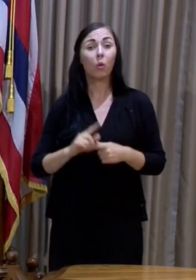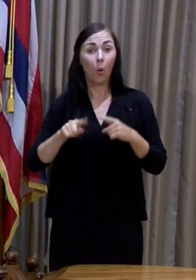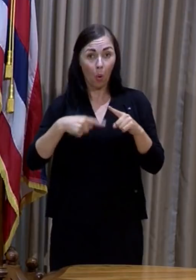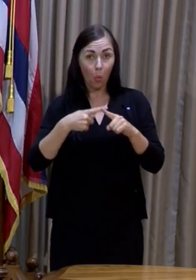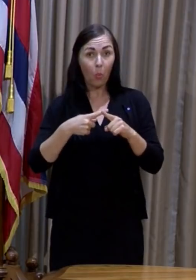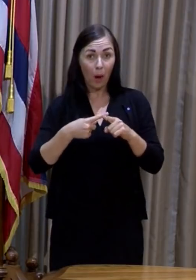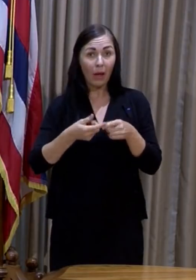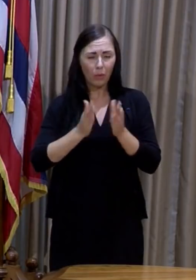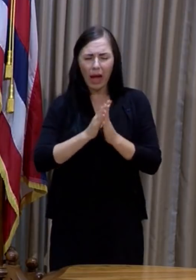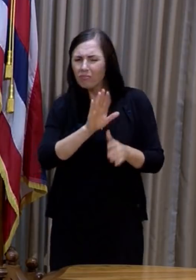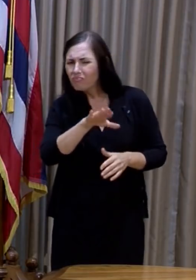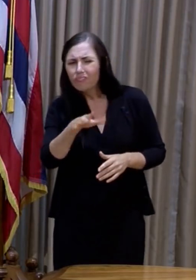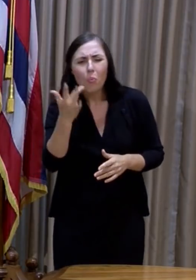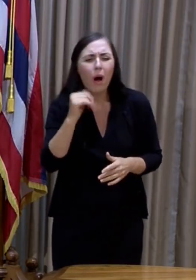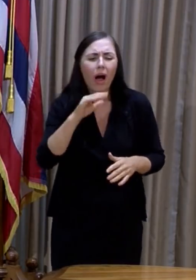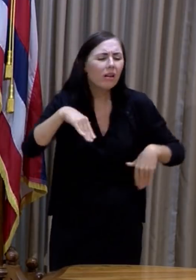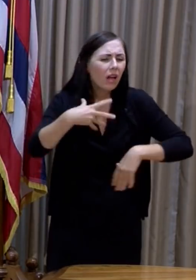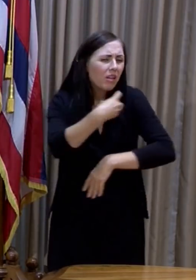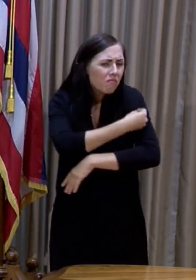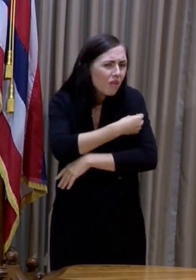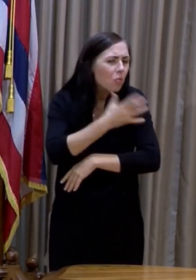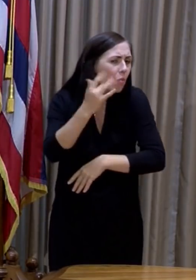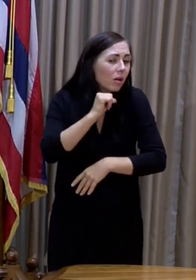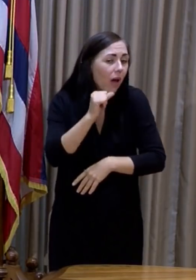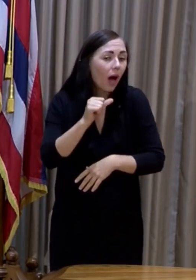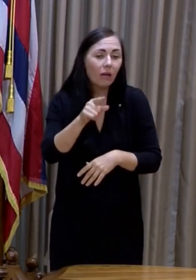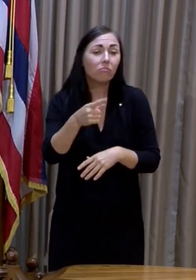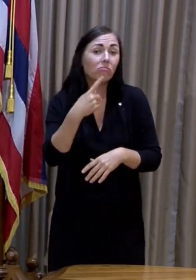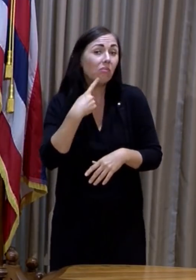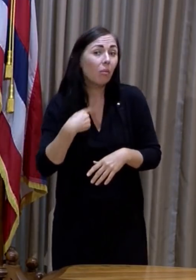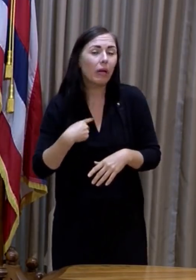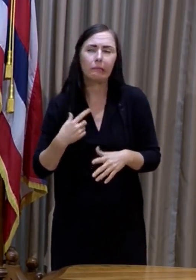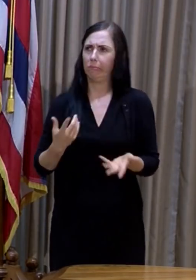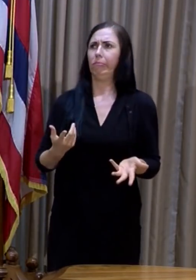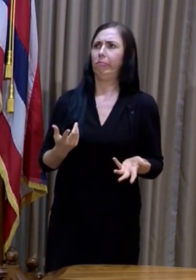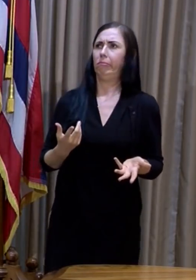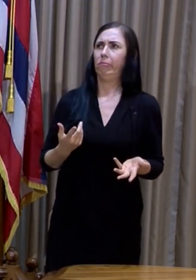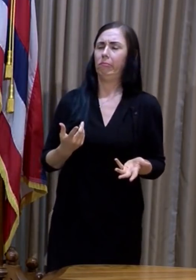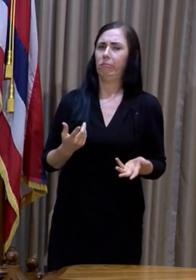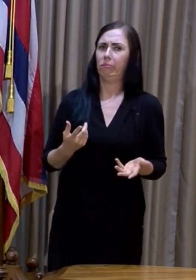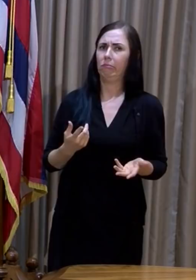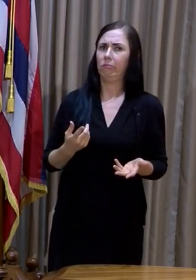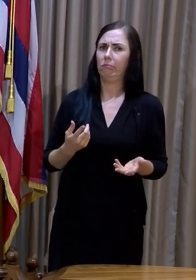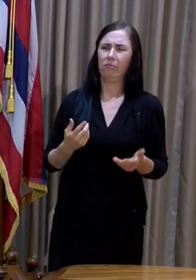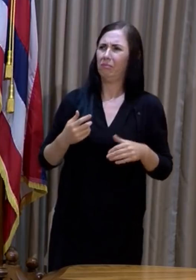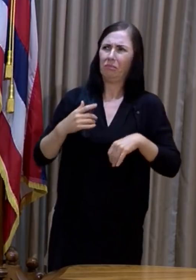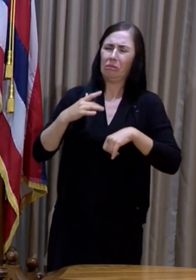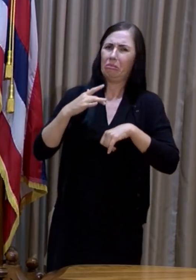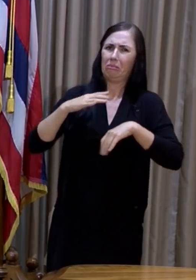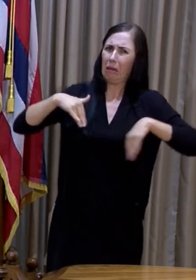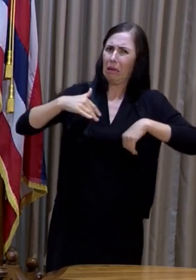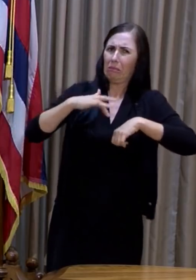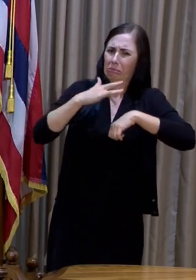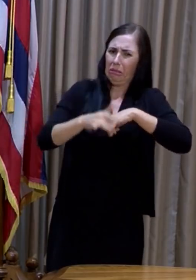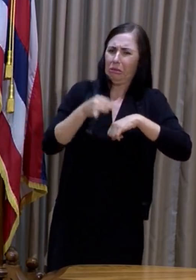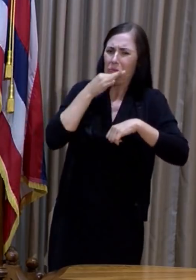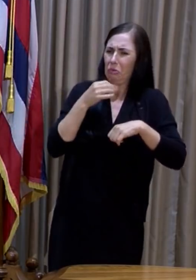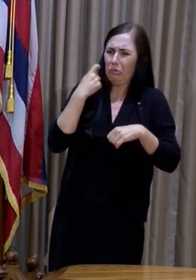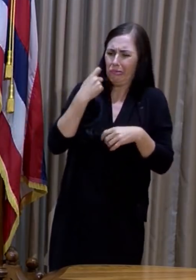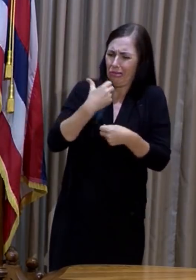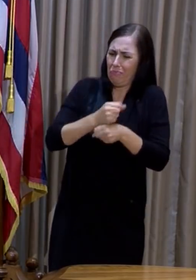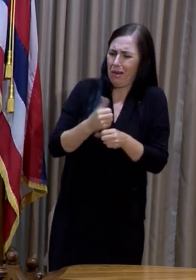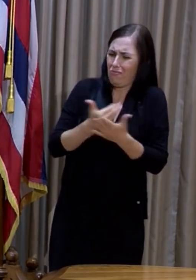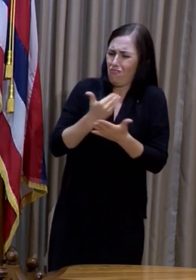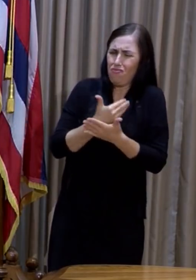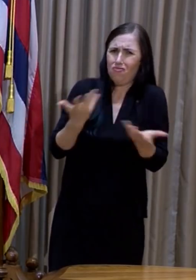haven't been fully vaccinated why, a lot of them are saying, well, you know, they thought it was a little too soon, or they didn't have enough